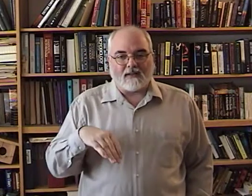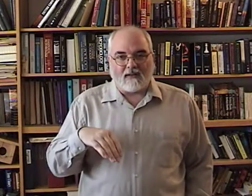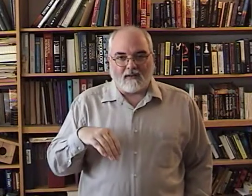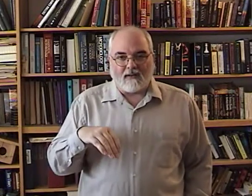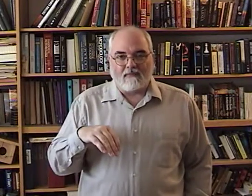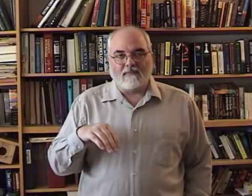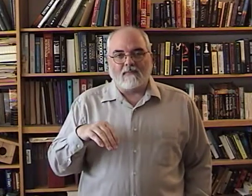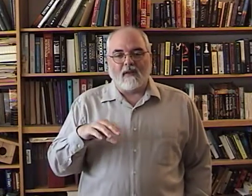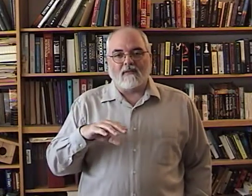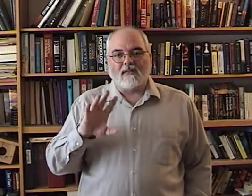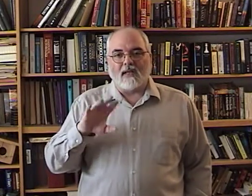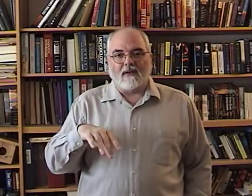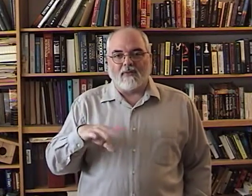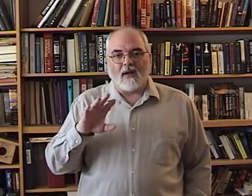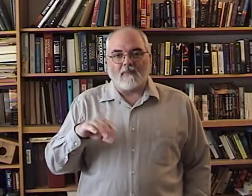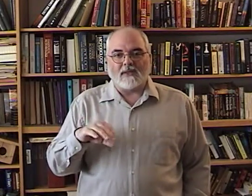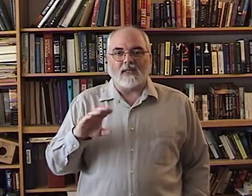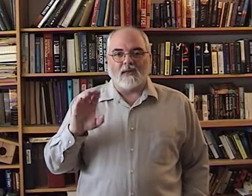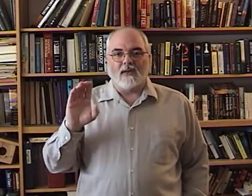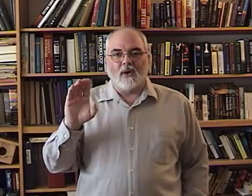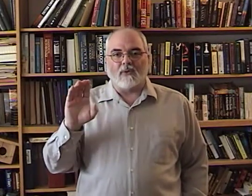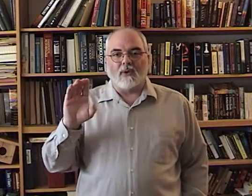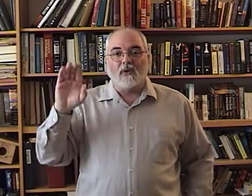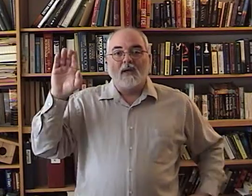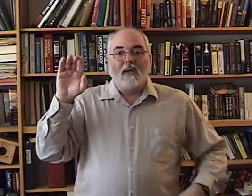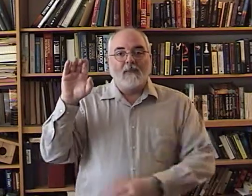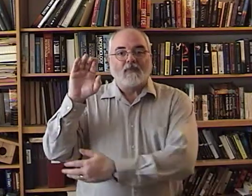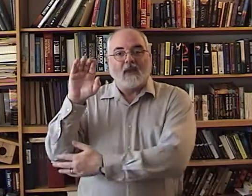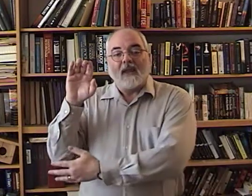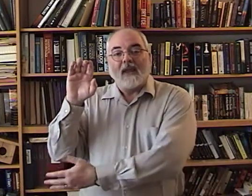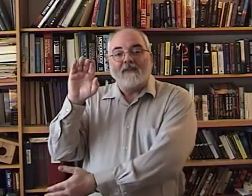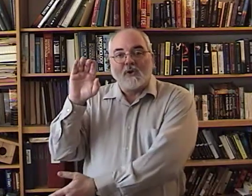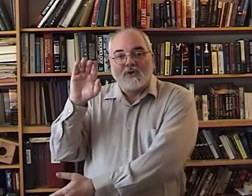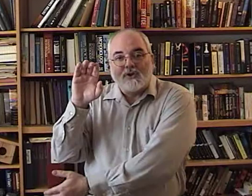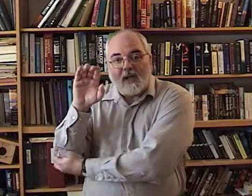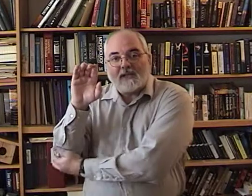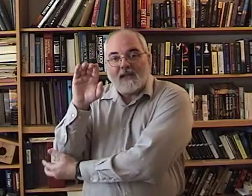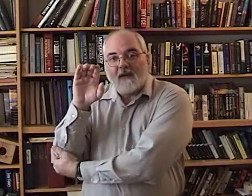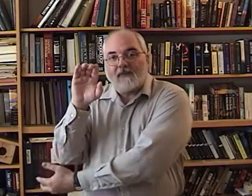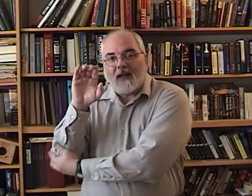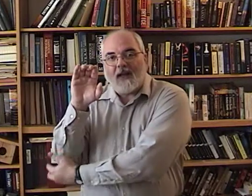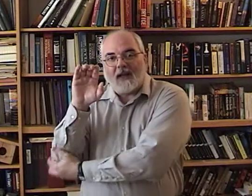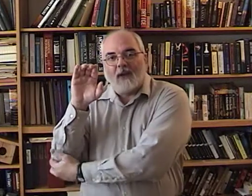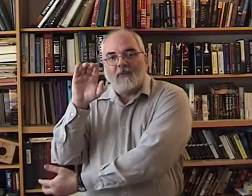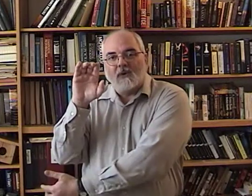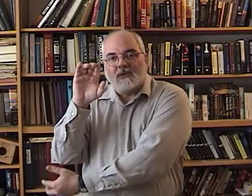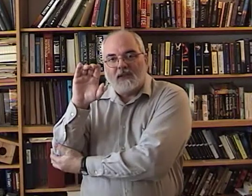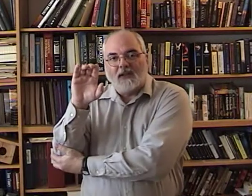set of mistakes I'm going to go through. If you'll just keep that elbow still.